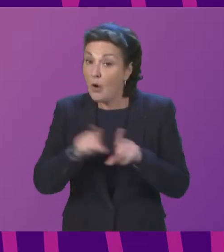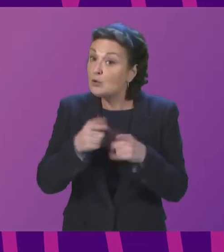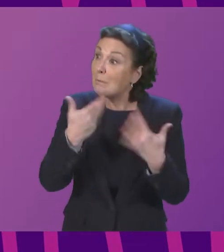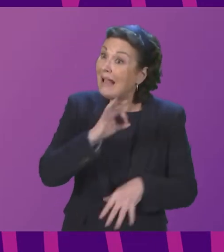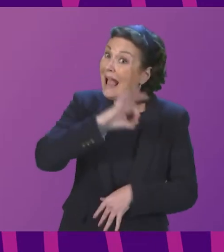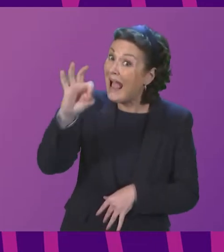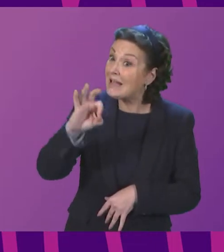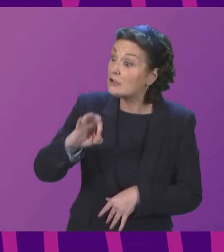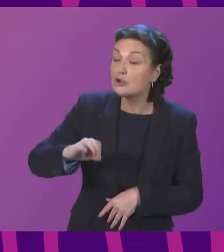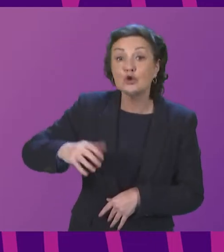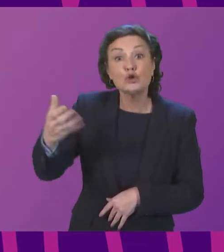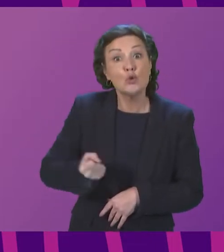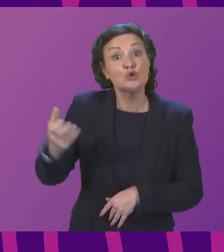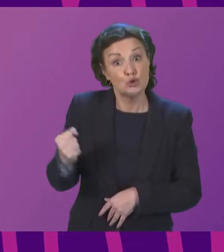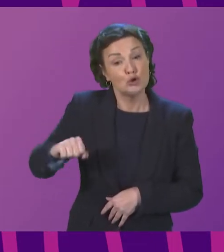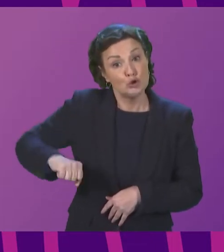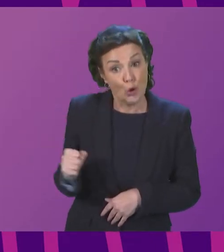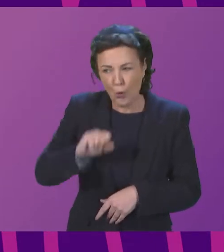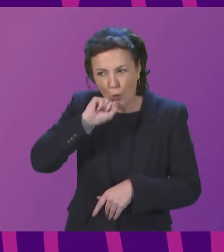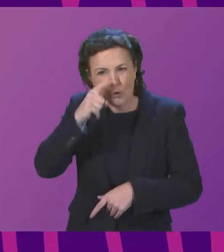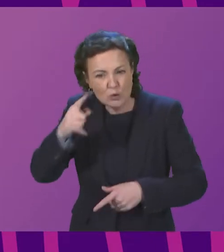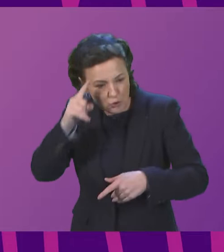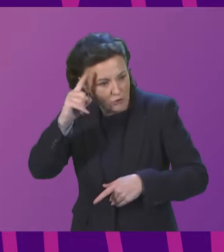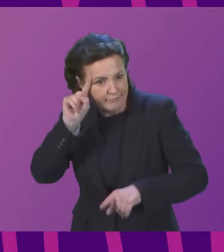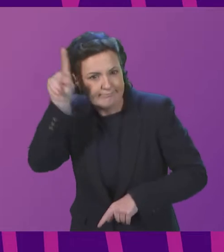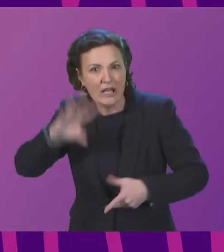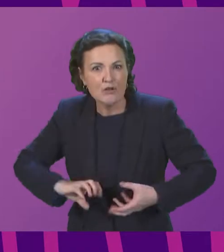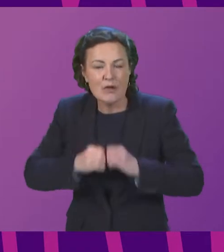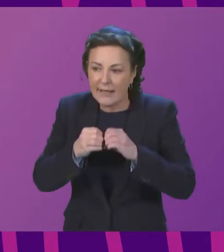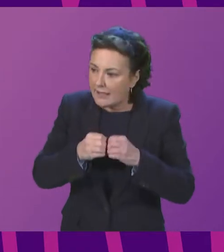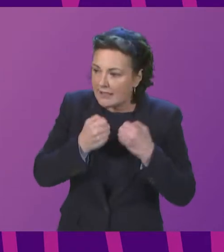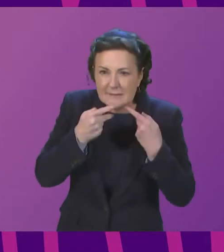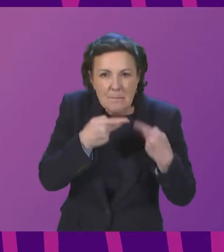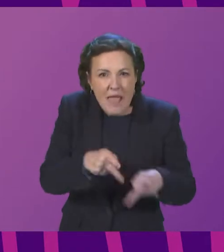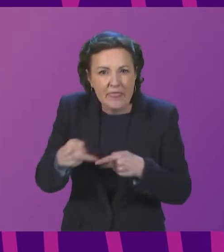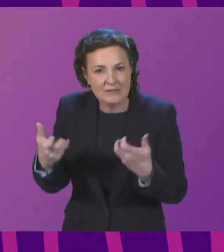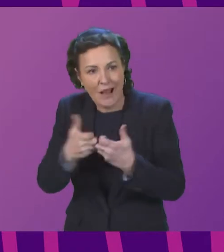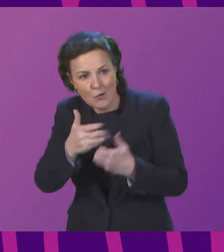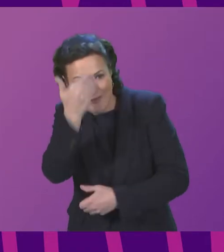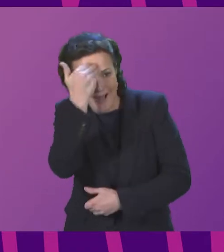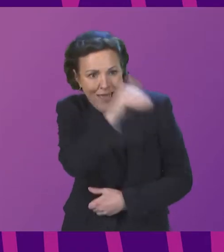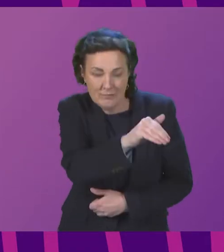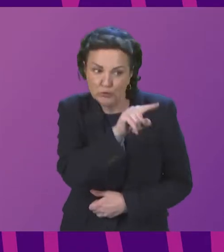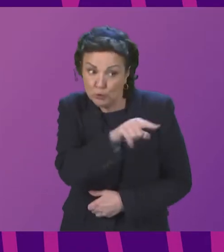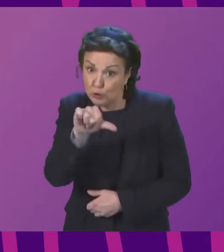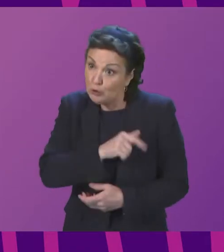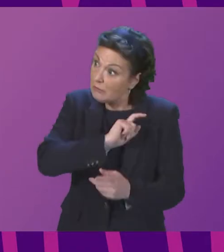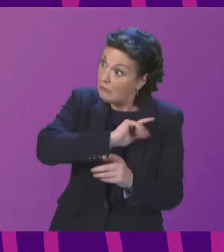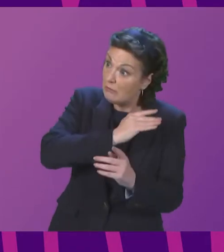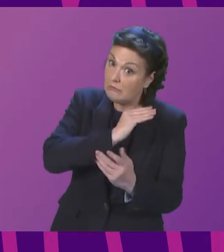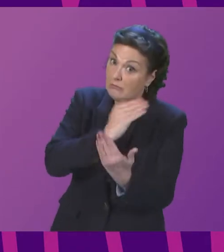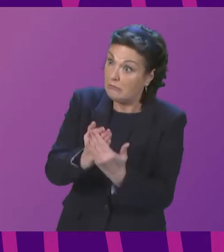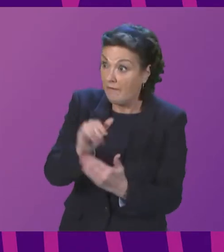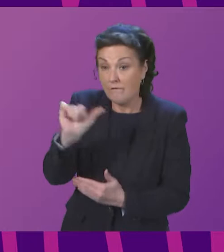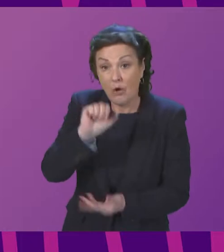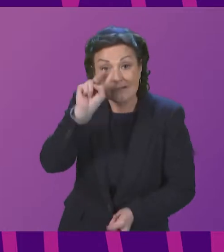would be designed to automatically notify individuals if they are eligible for a council tax reduction. In their response, Social Security